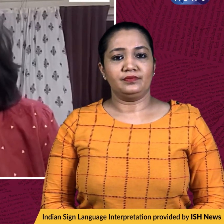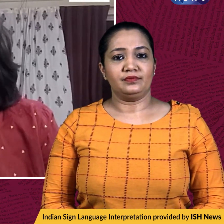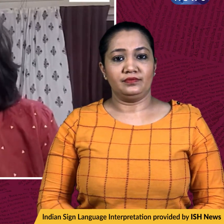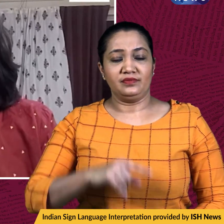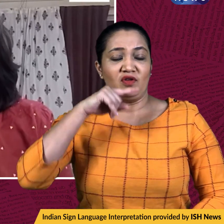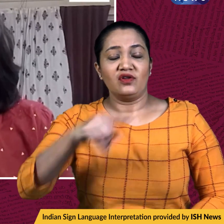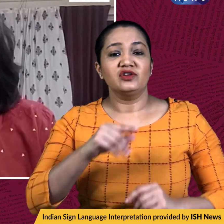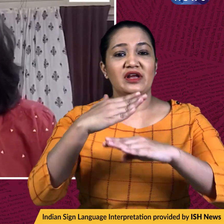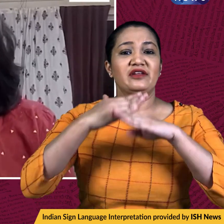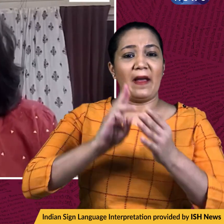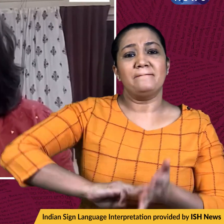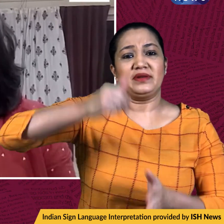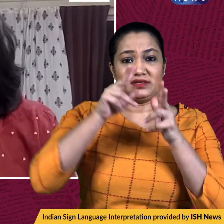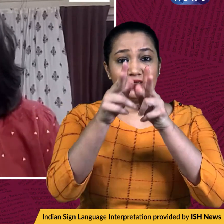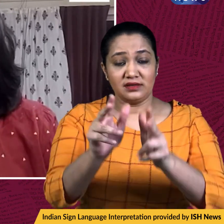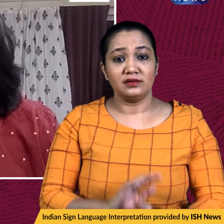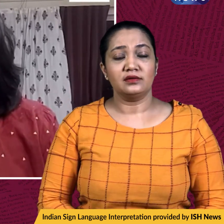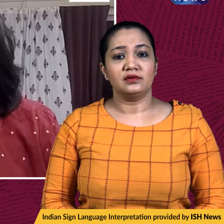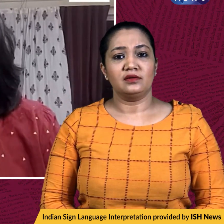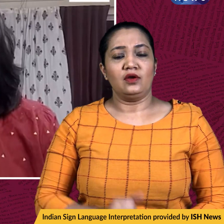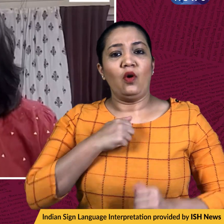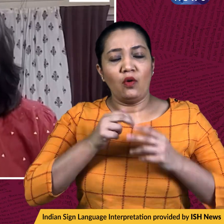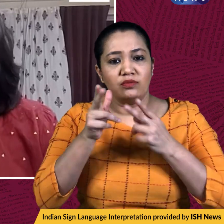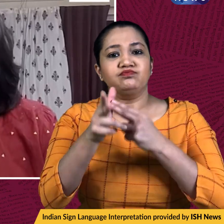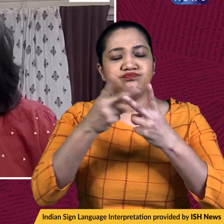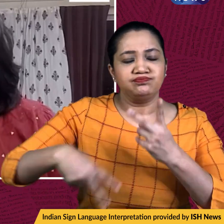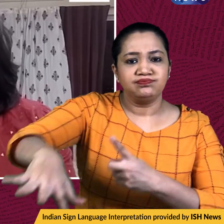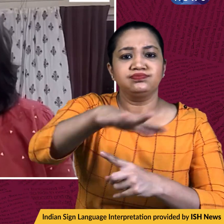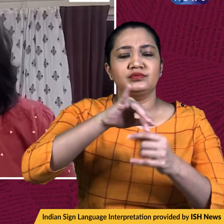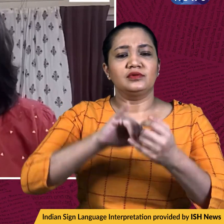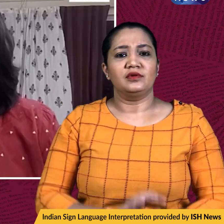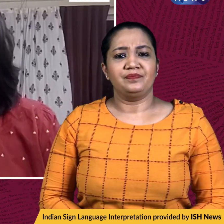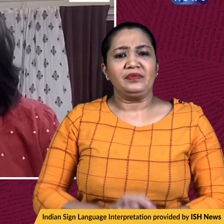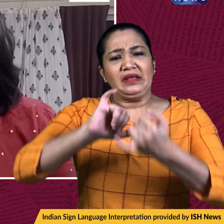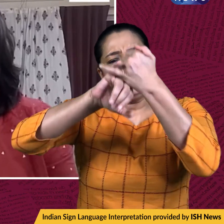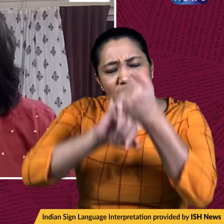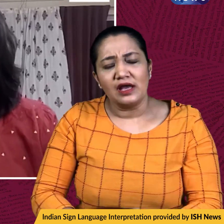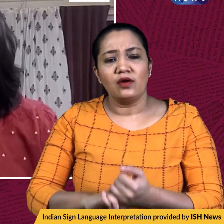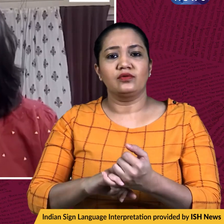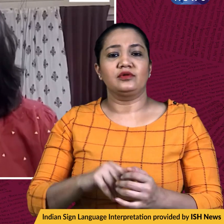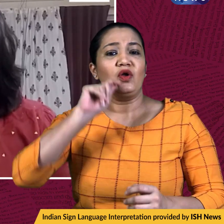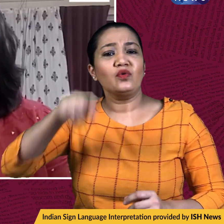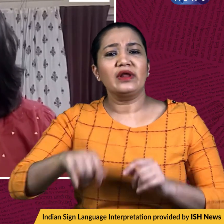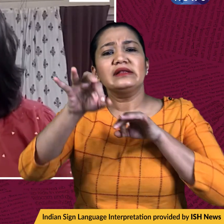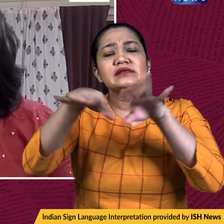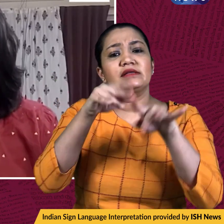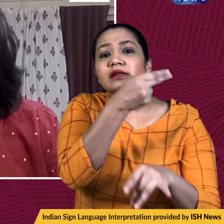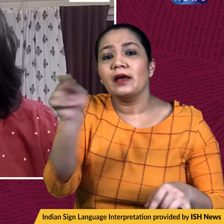Russia's defense ministry has said that its troops have now captured the southern Ukrainian city of Kherson.